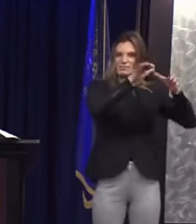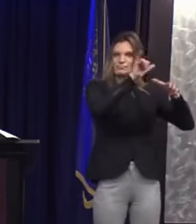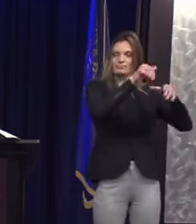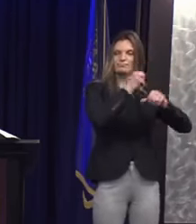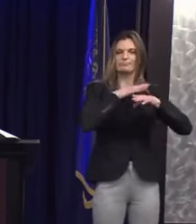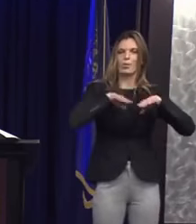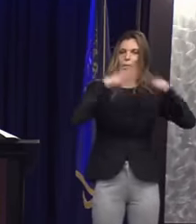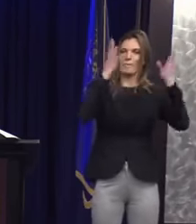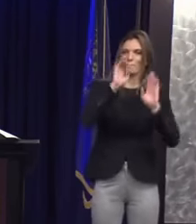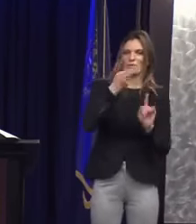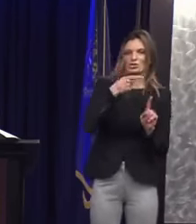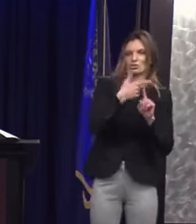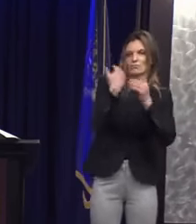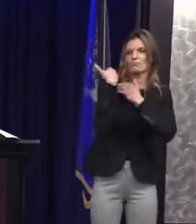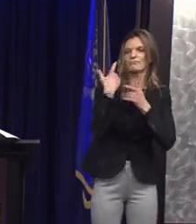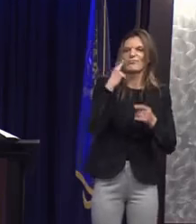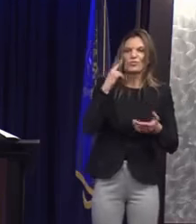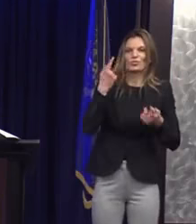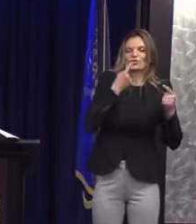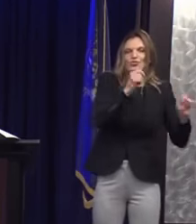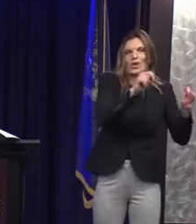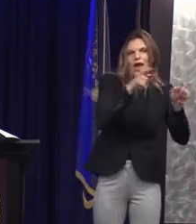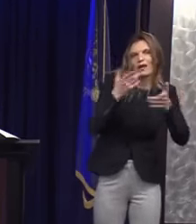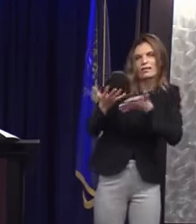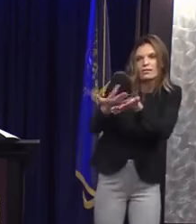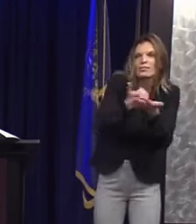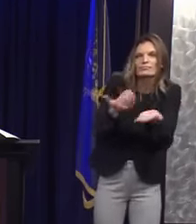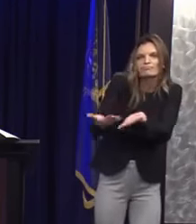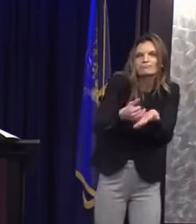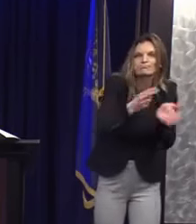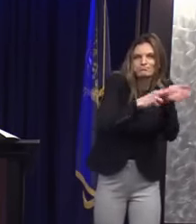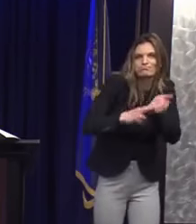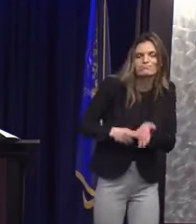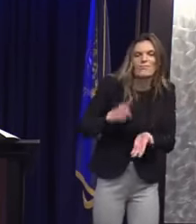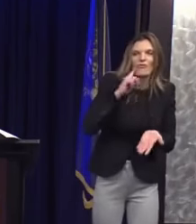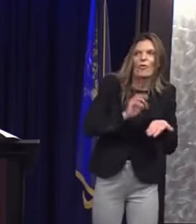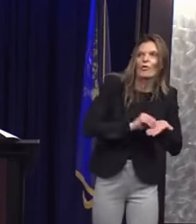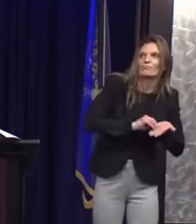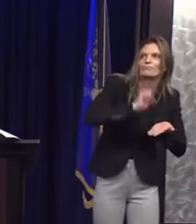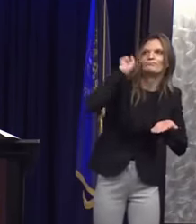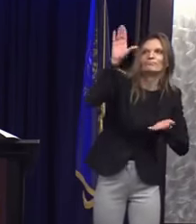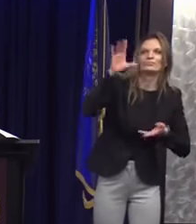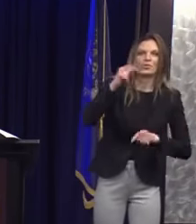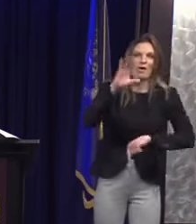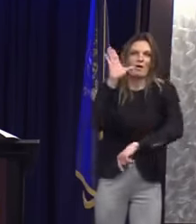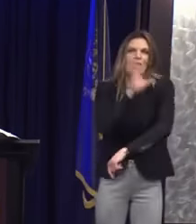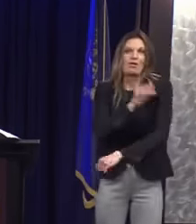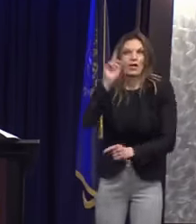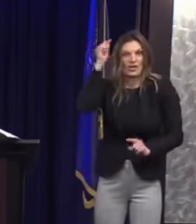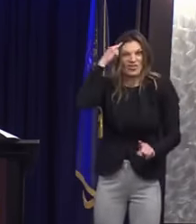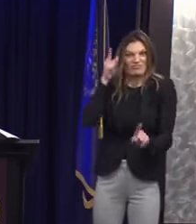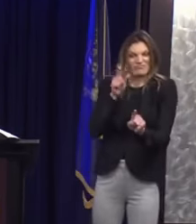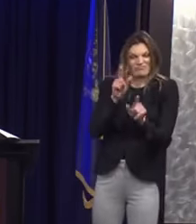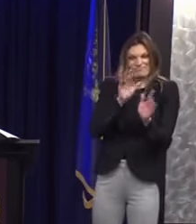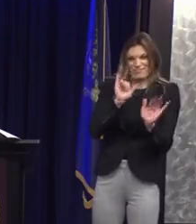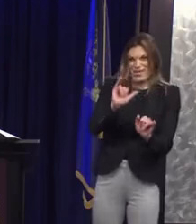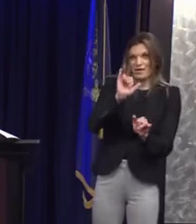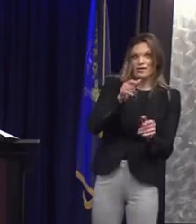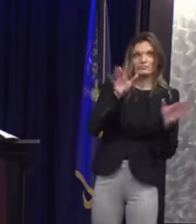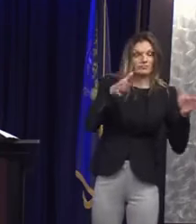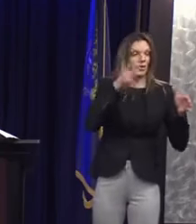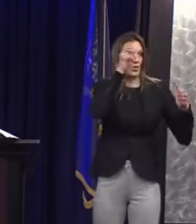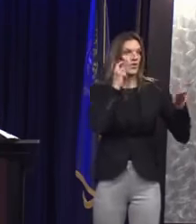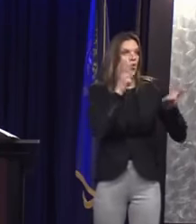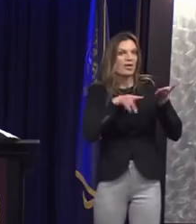However, for a variety of reasons, criminal prosecution is simply not feasible here. In total,